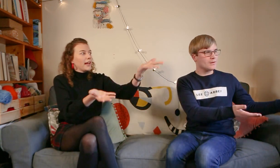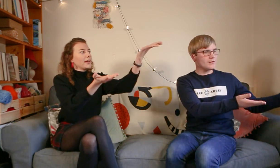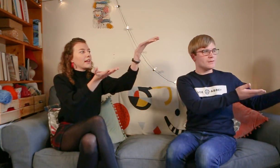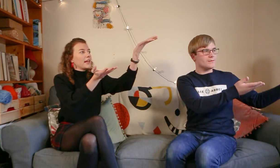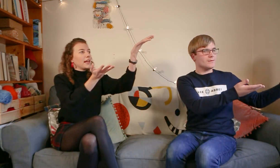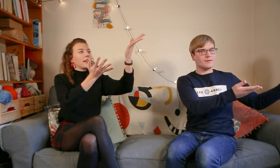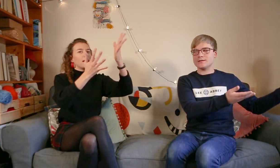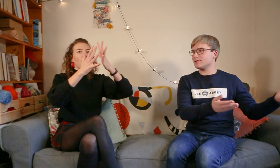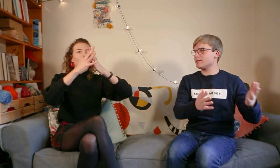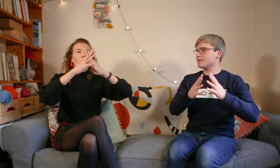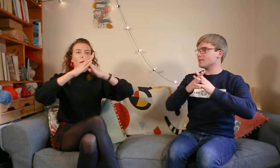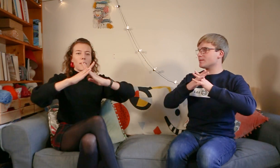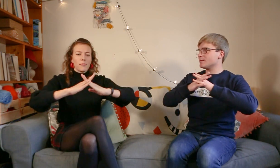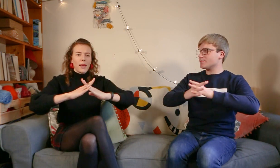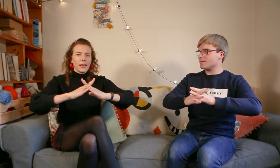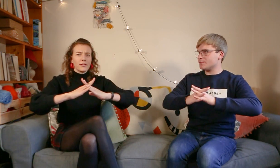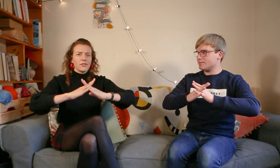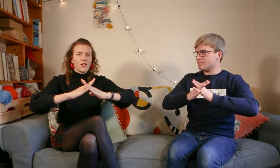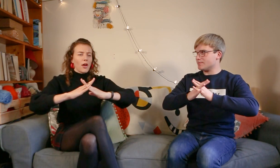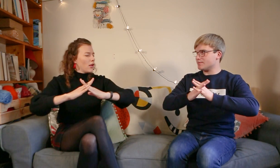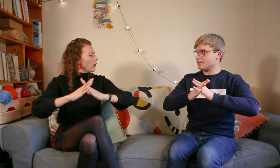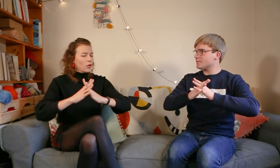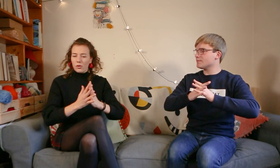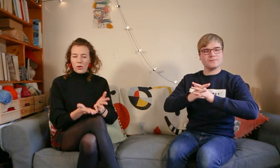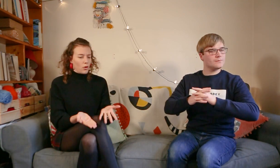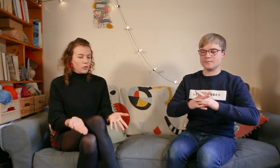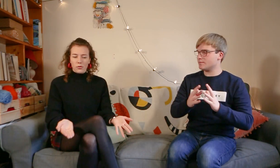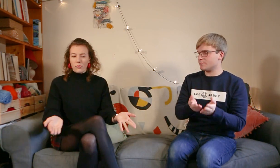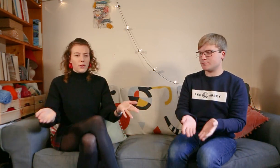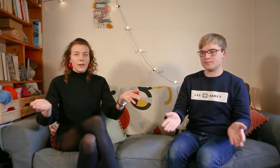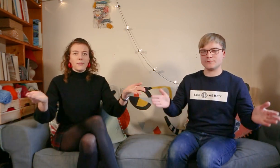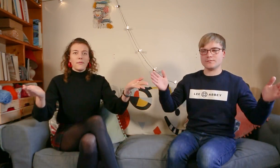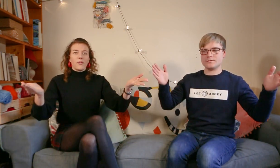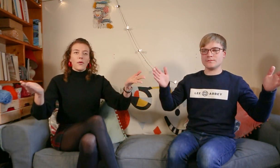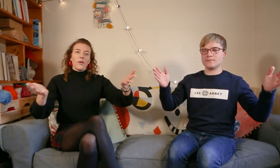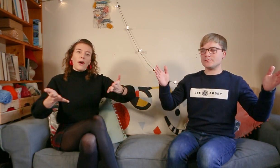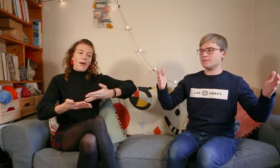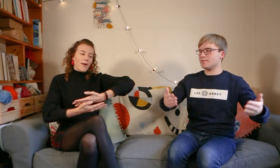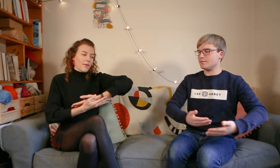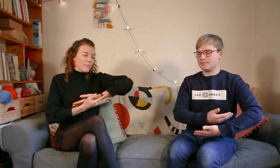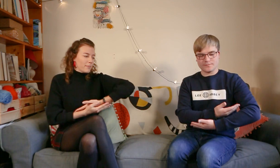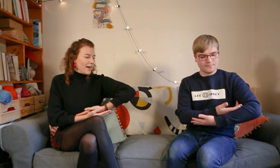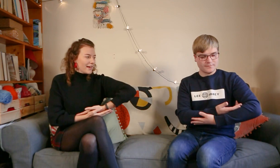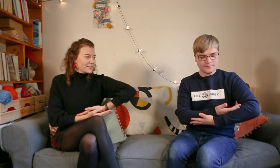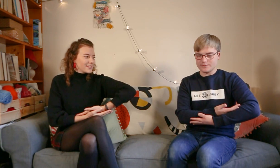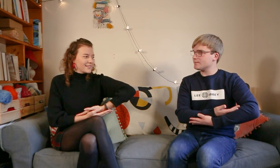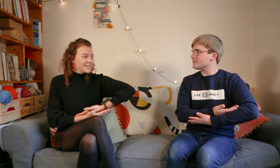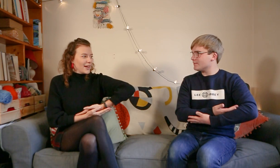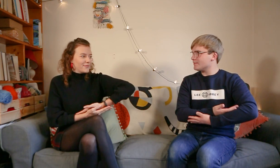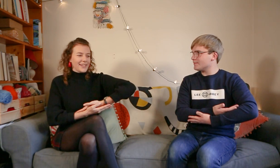in a manger. No crib for a bed. Lovely.